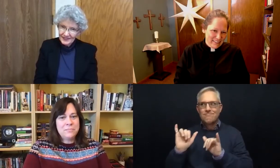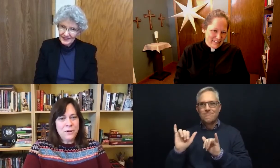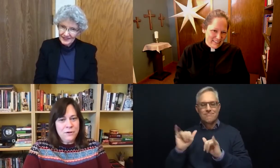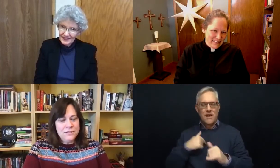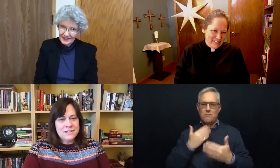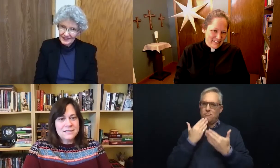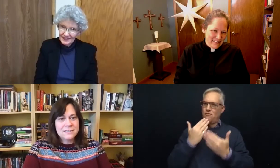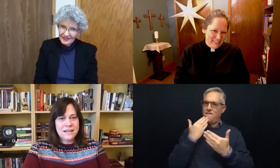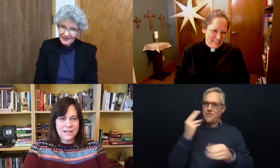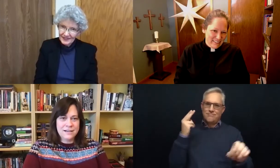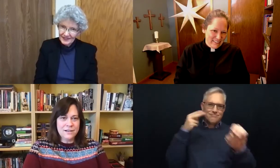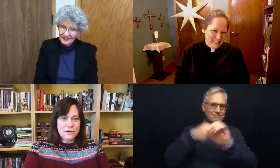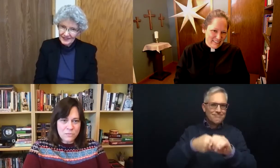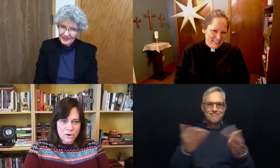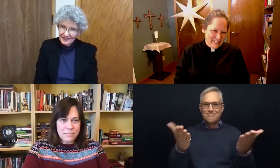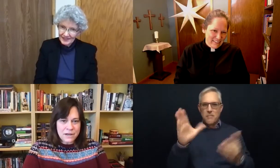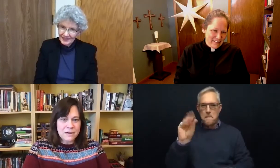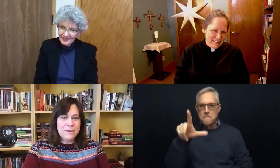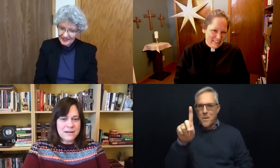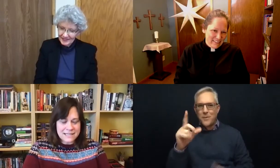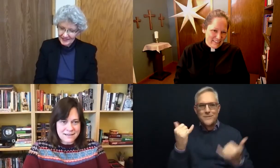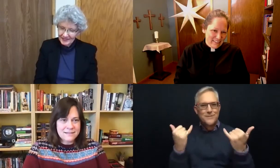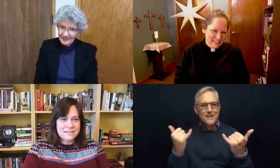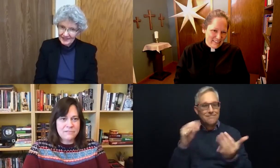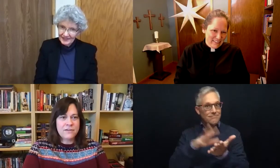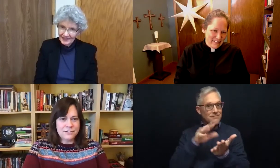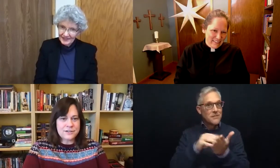BOLD and learn more about American Deaf culture.